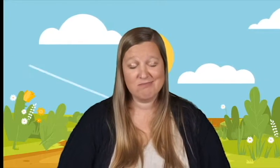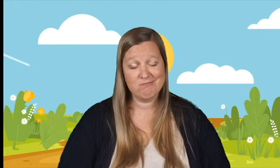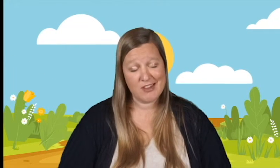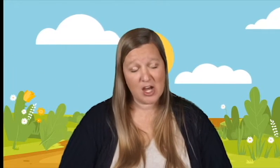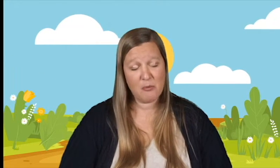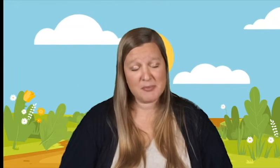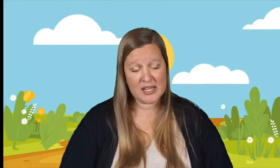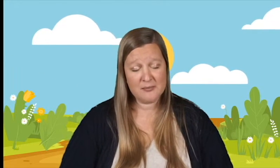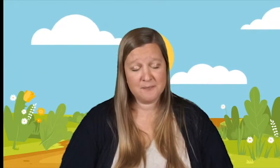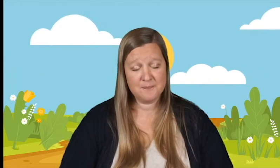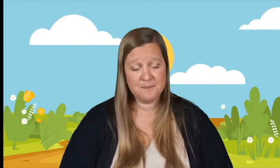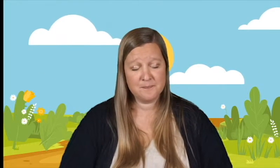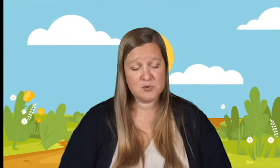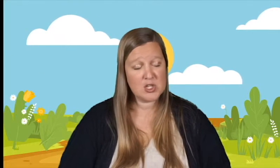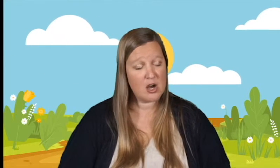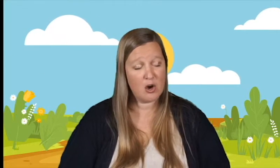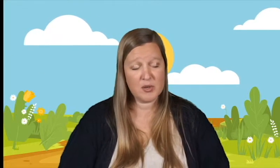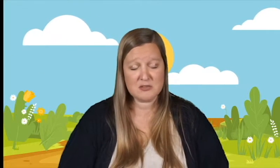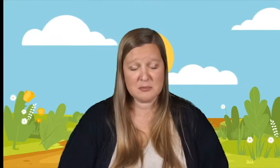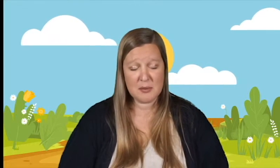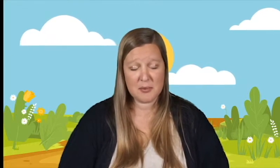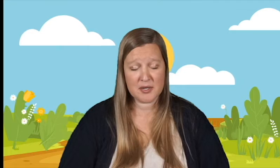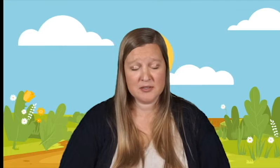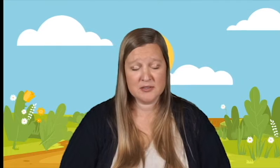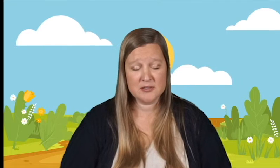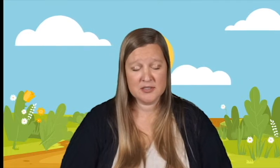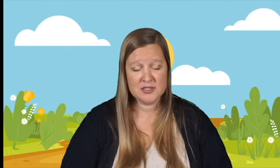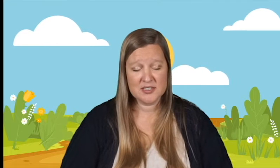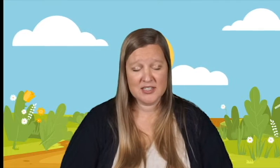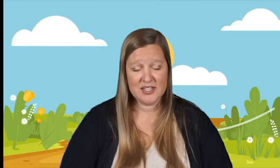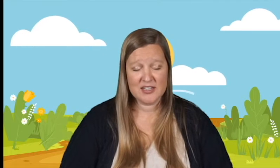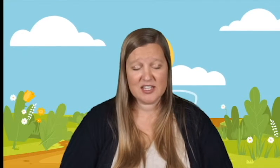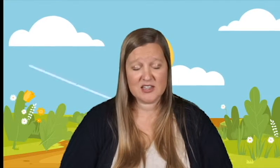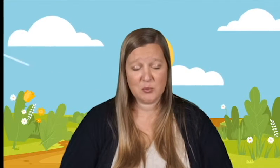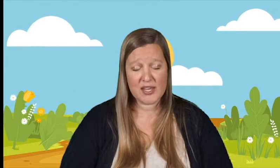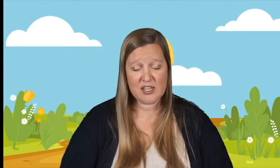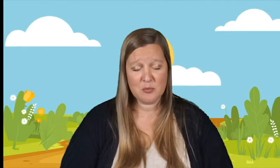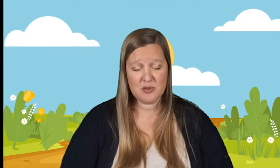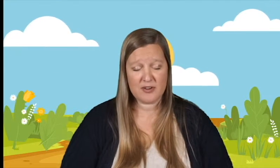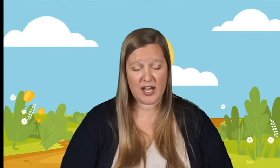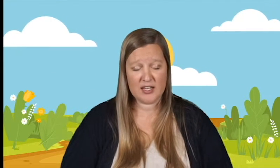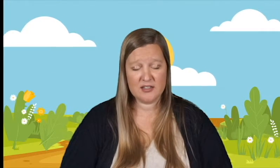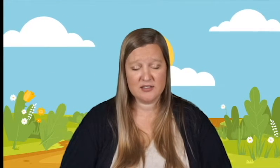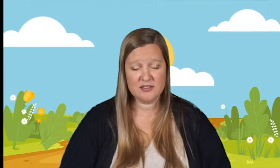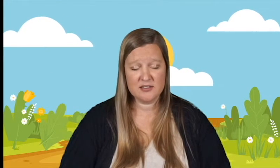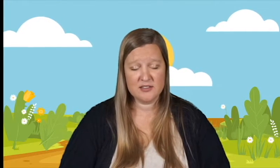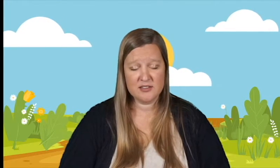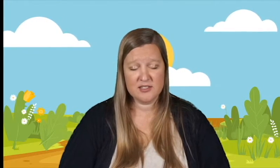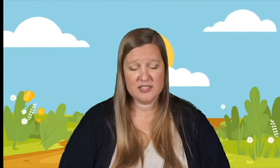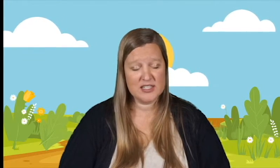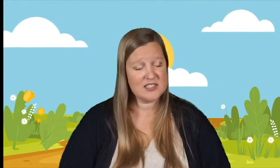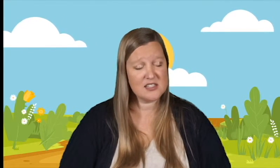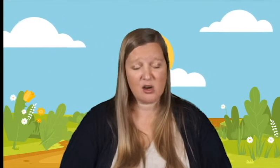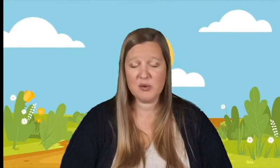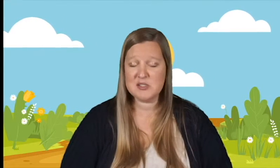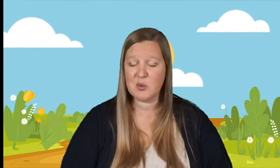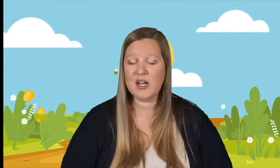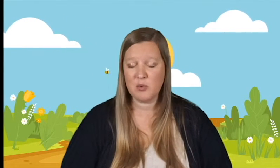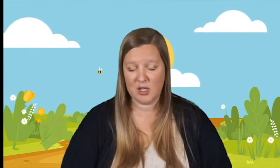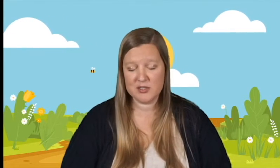Help me to always remember that the way you provide isn't always what I want,